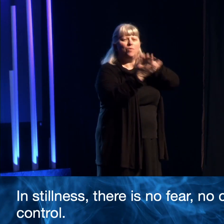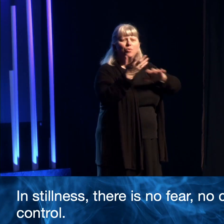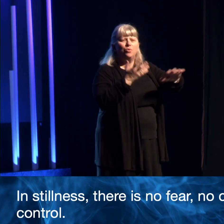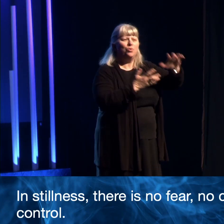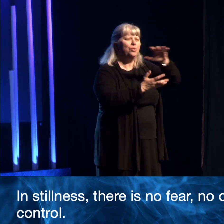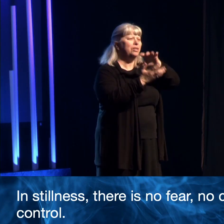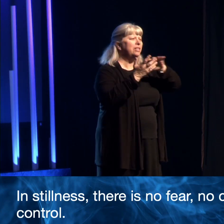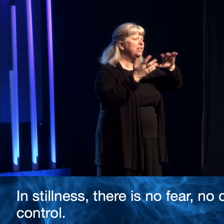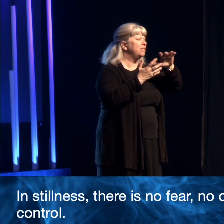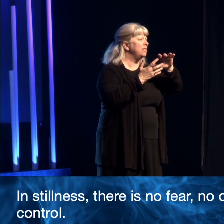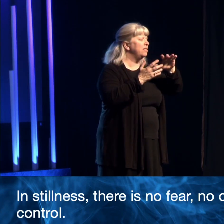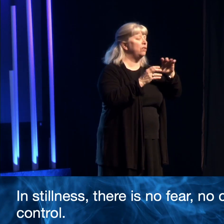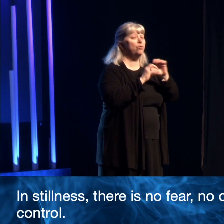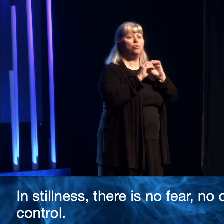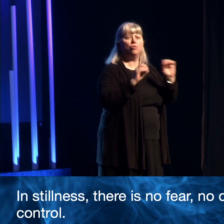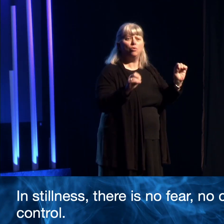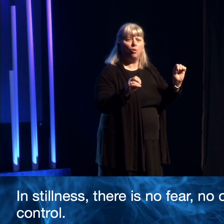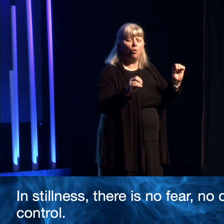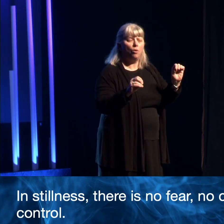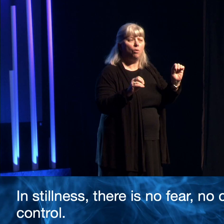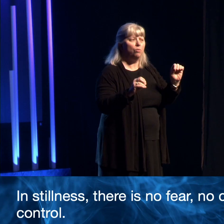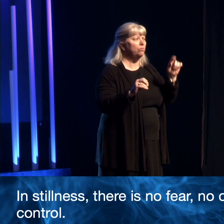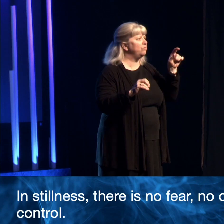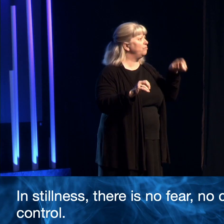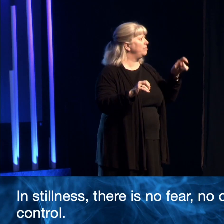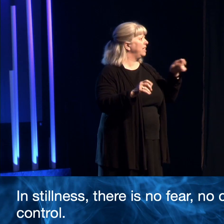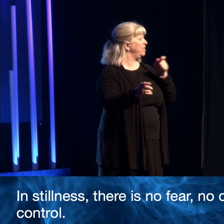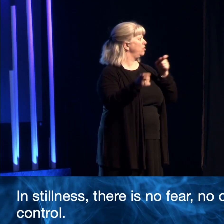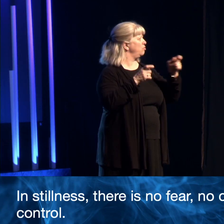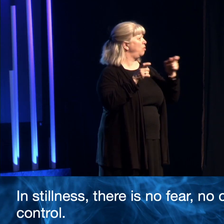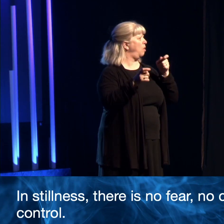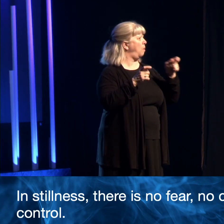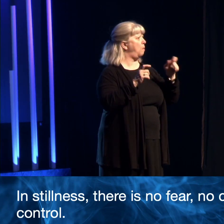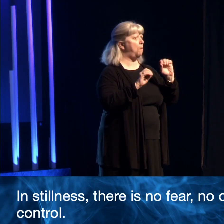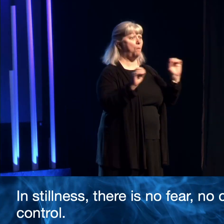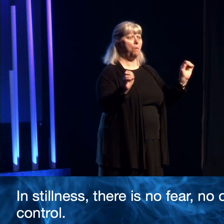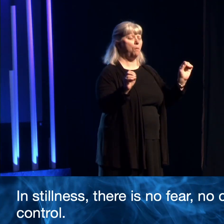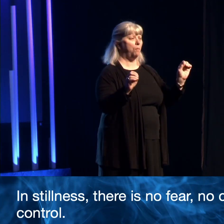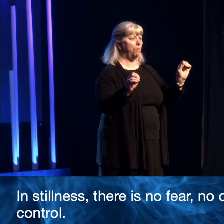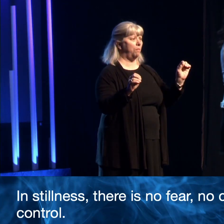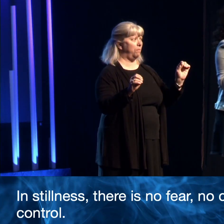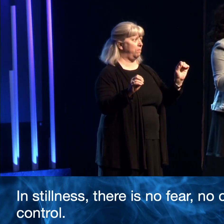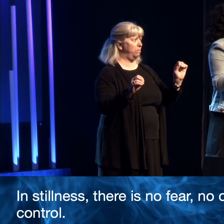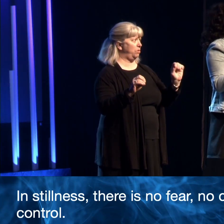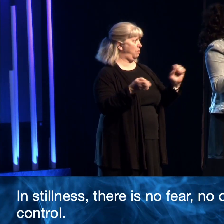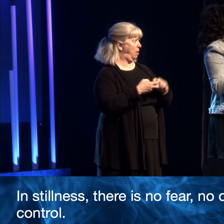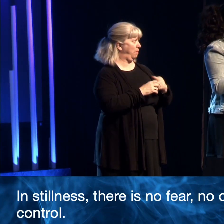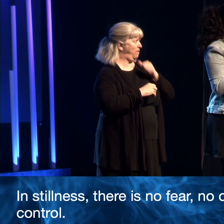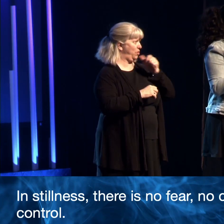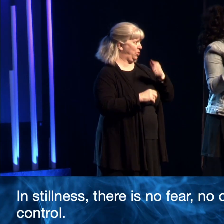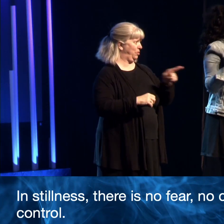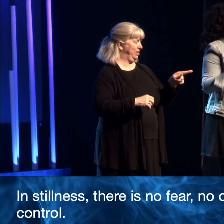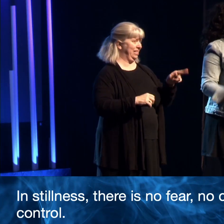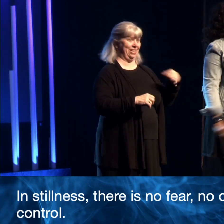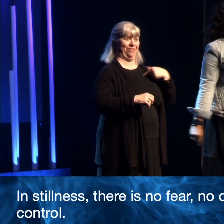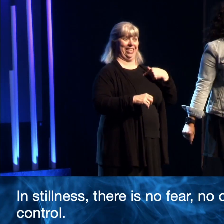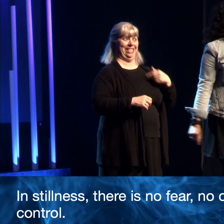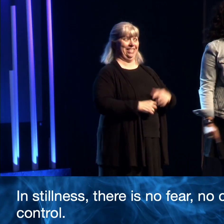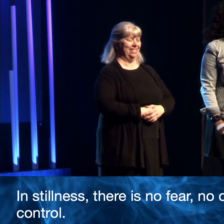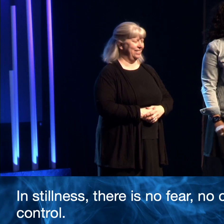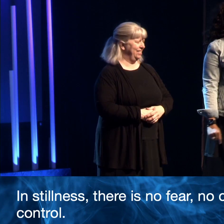There's no compulsion to control. Oh, you guys don't have that problem? Just me?